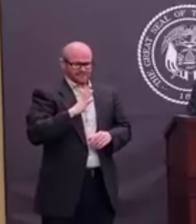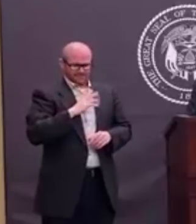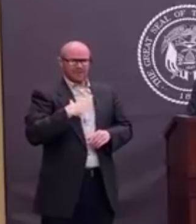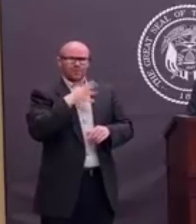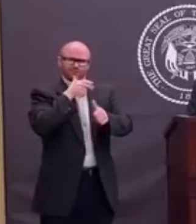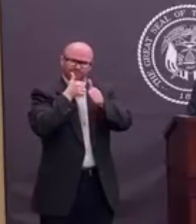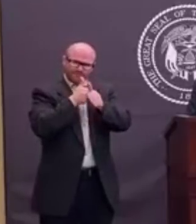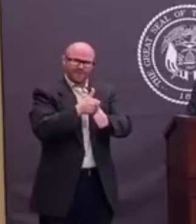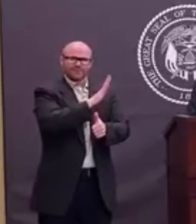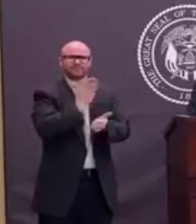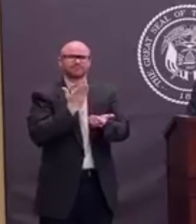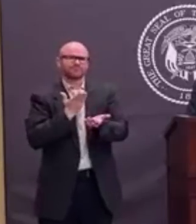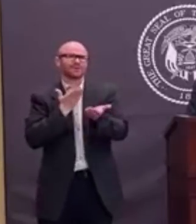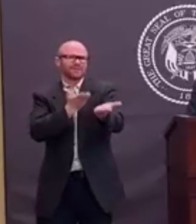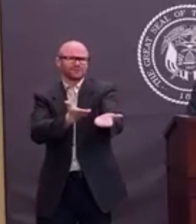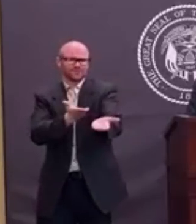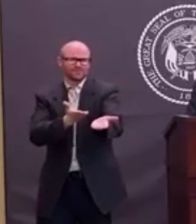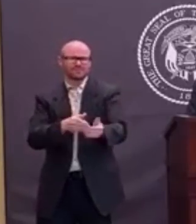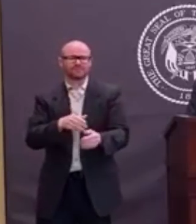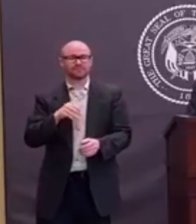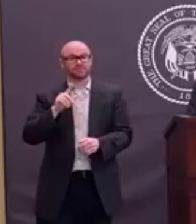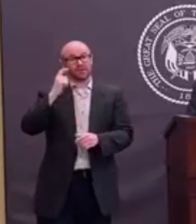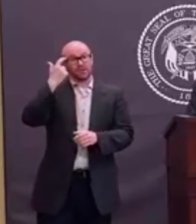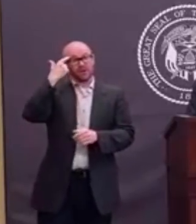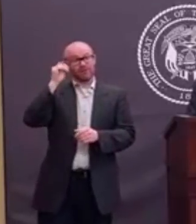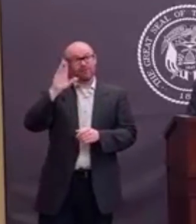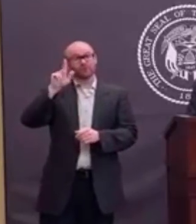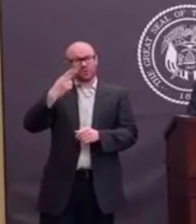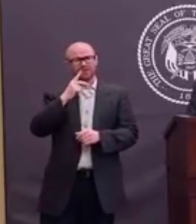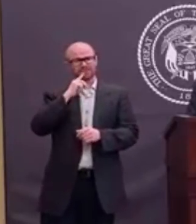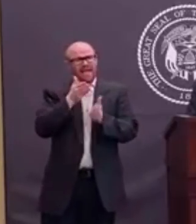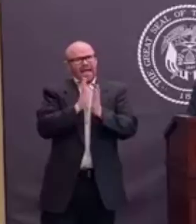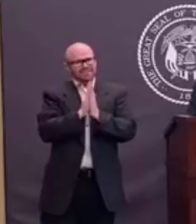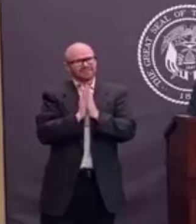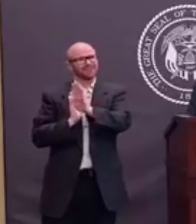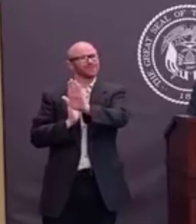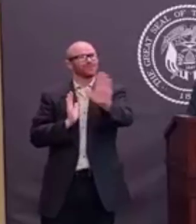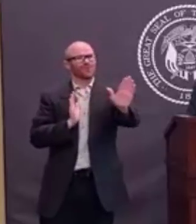before. Again, this is the governor of Utah asking everybody to comply.